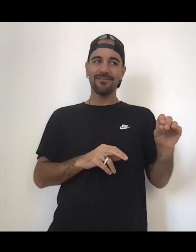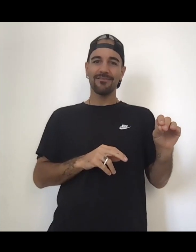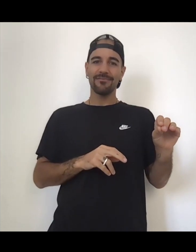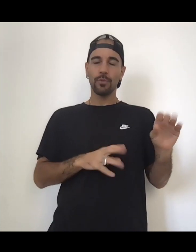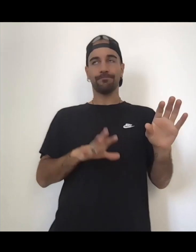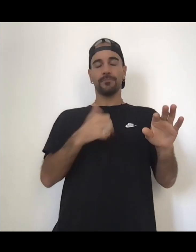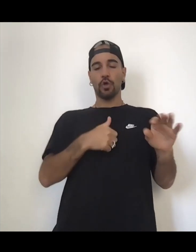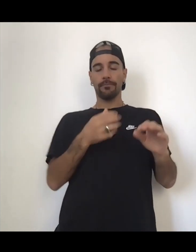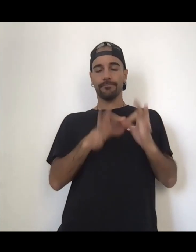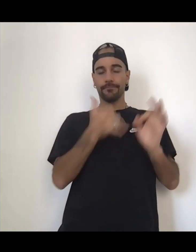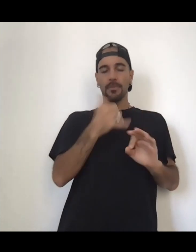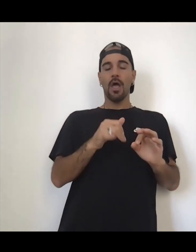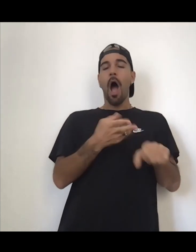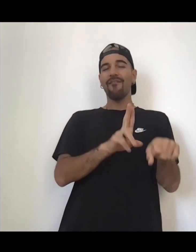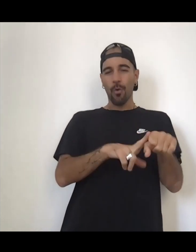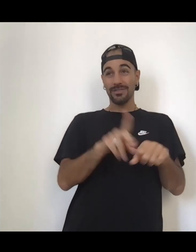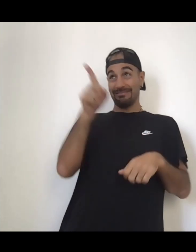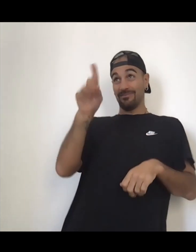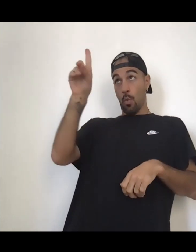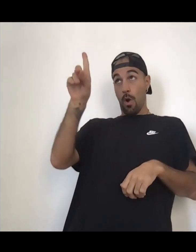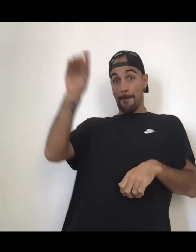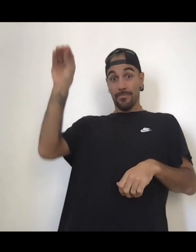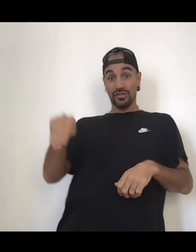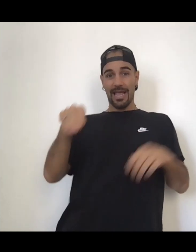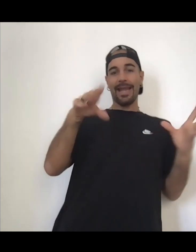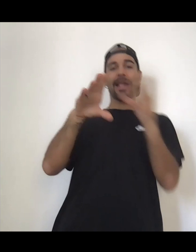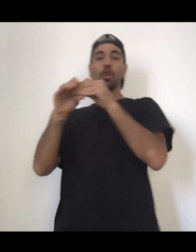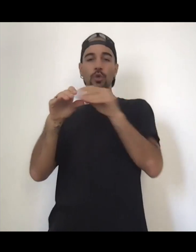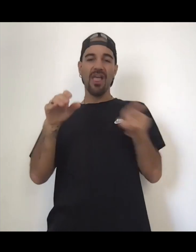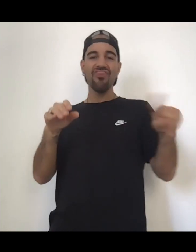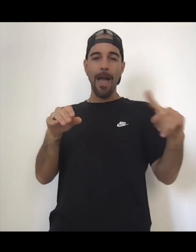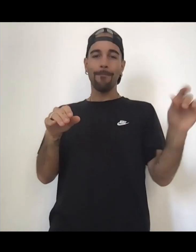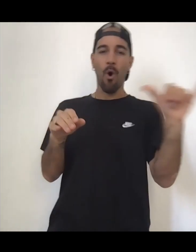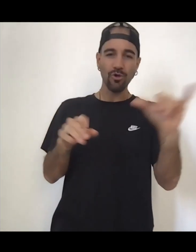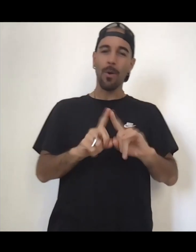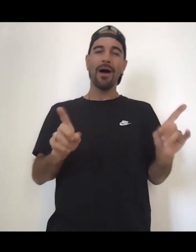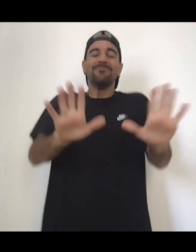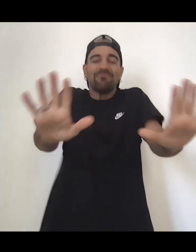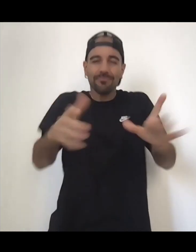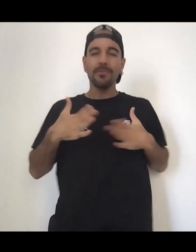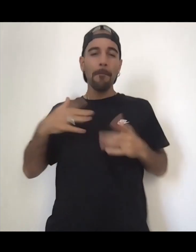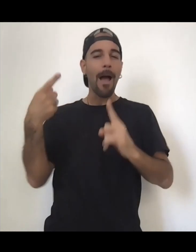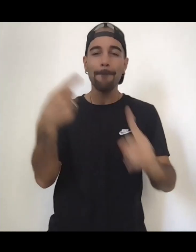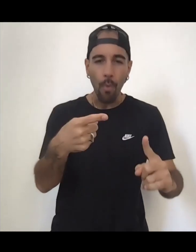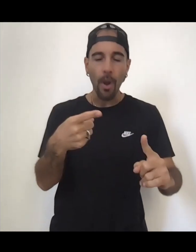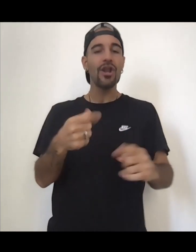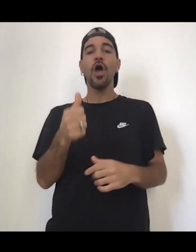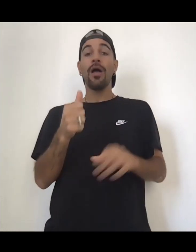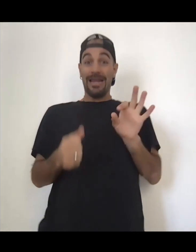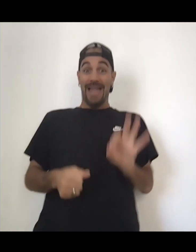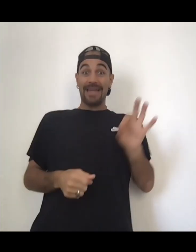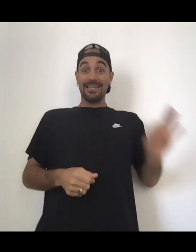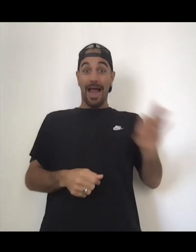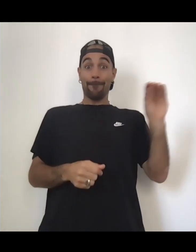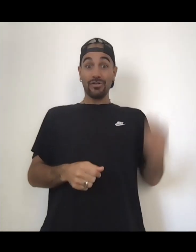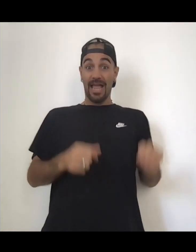as an individual like you need to have in mind that this is going to be a generous system of some kind that you're